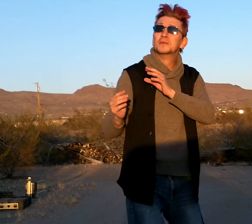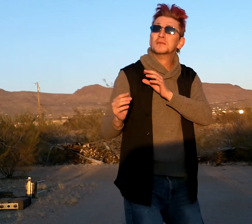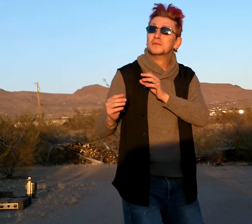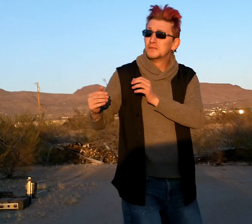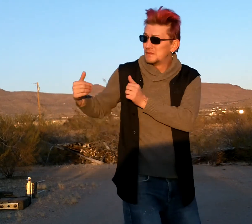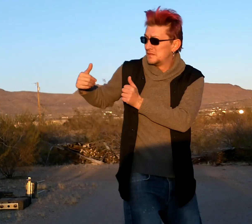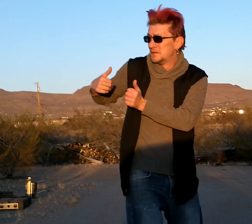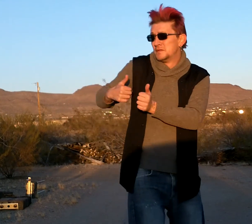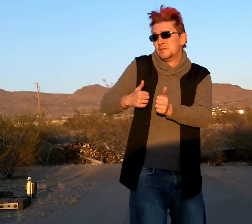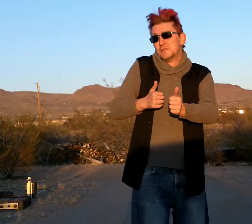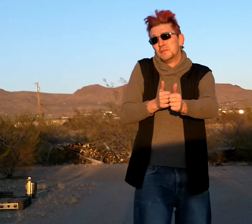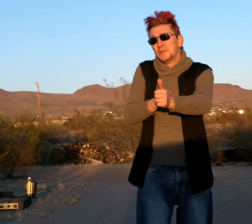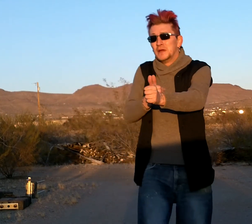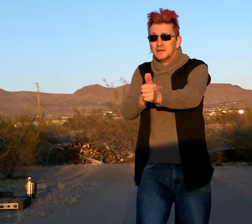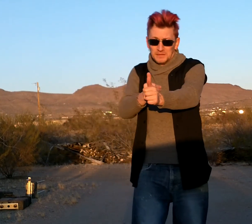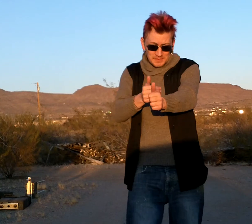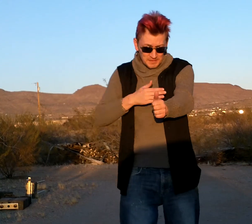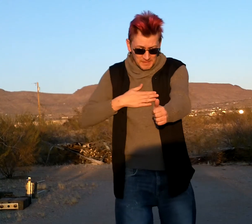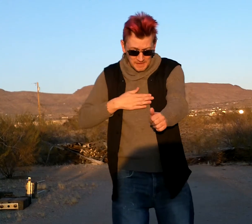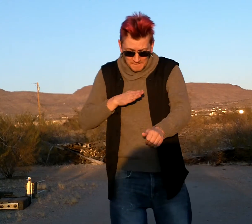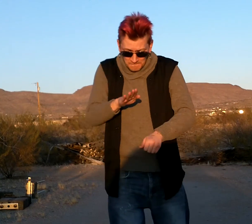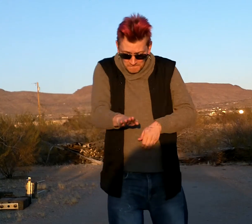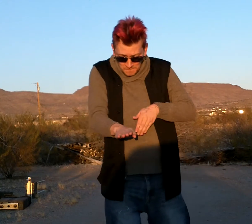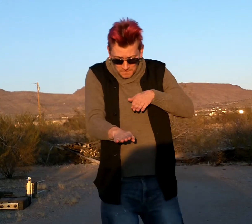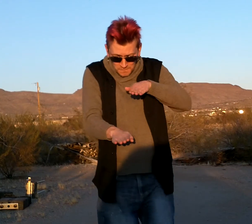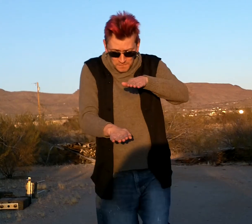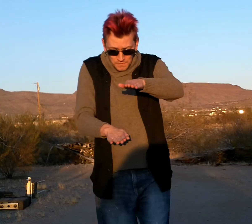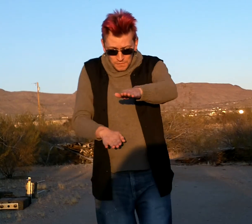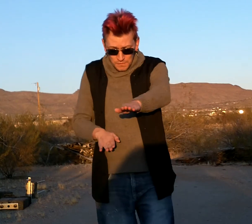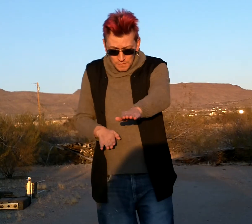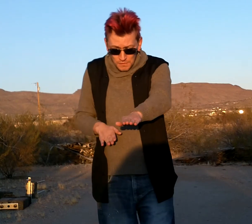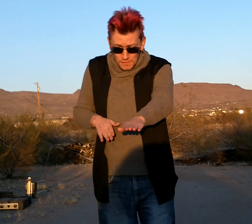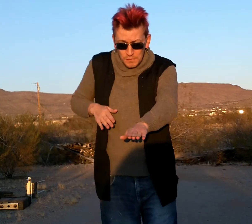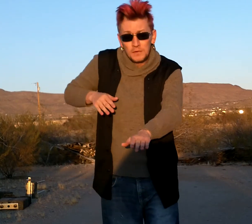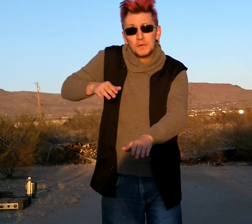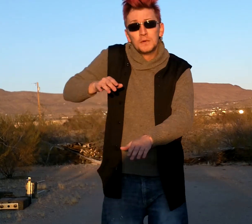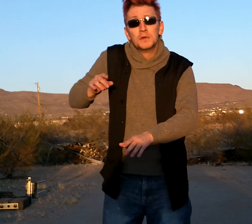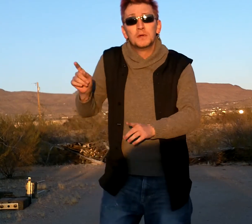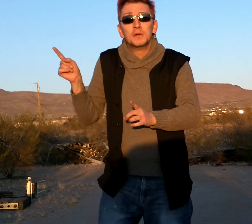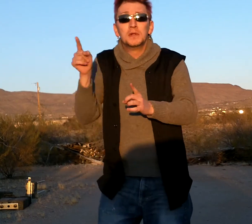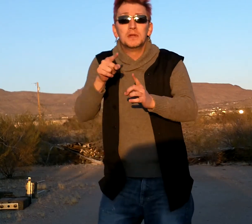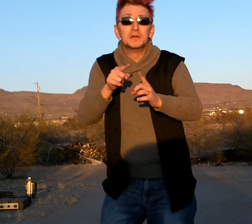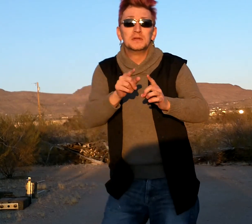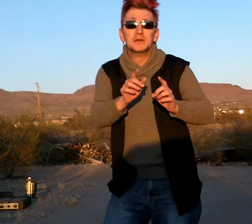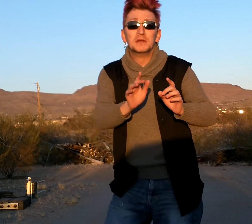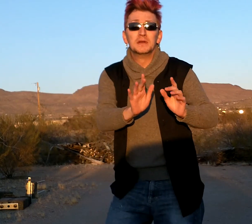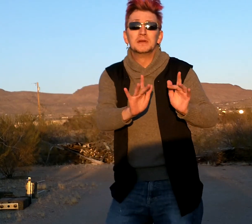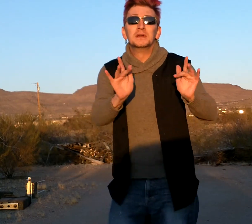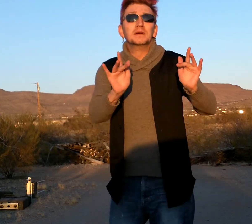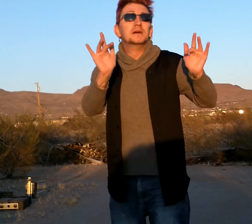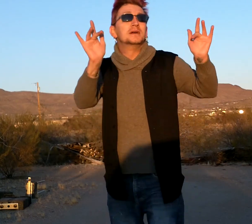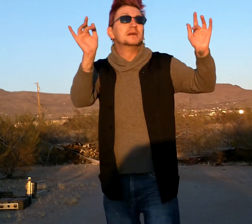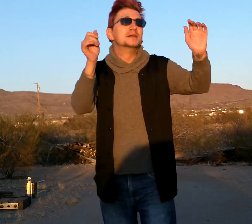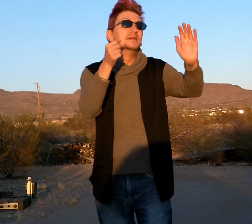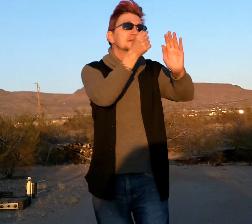my footsteps to the sparkling sands of